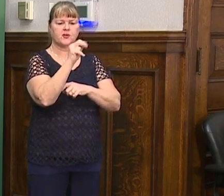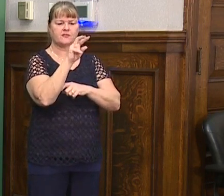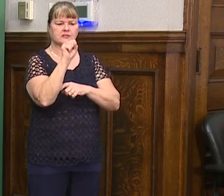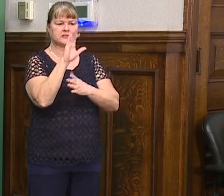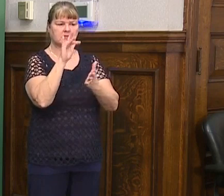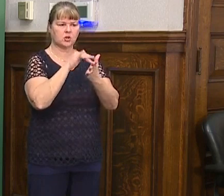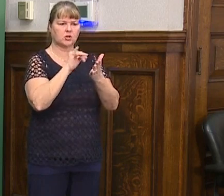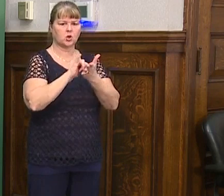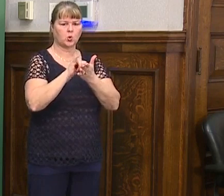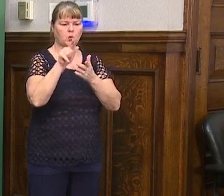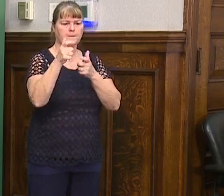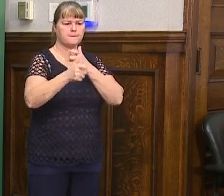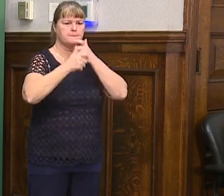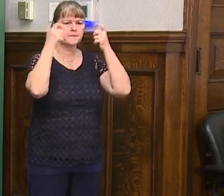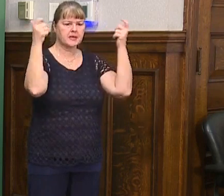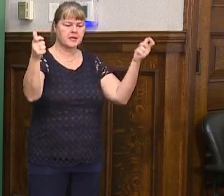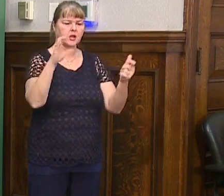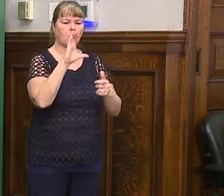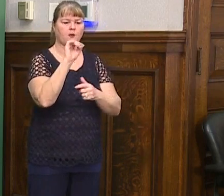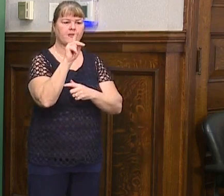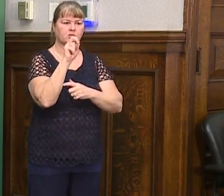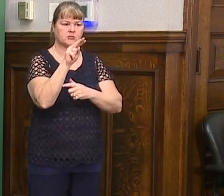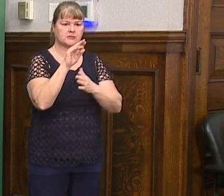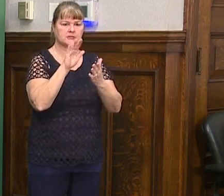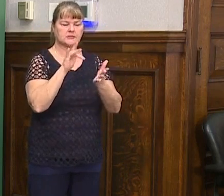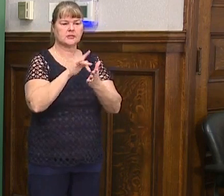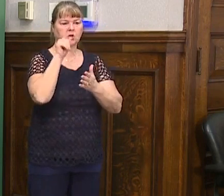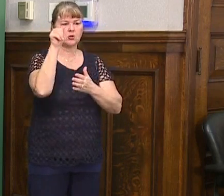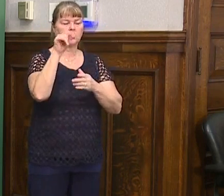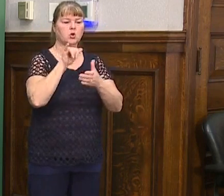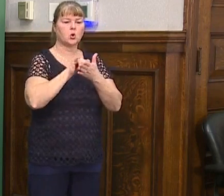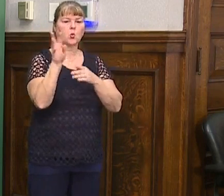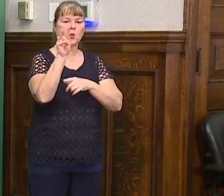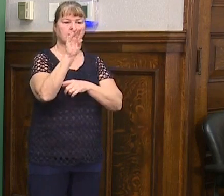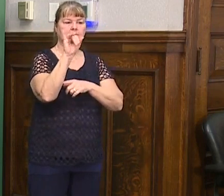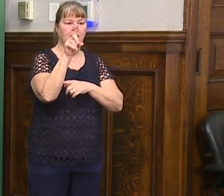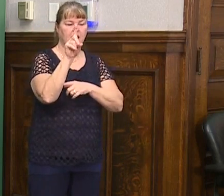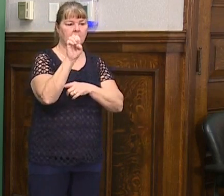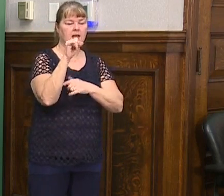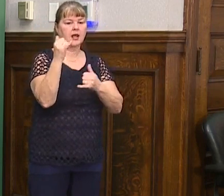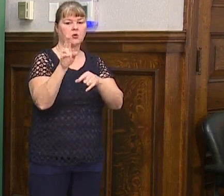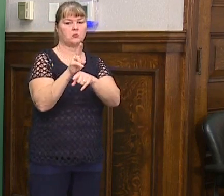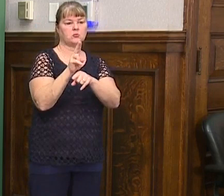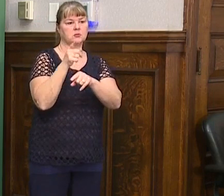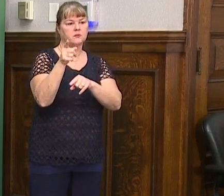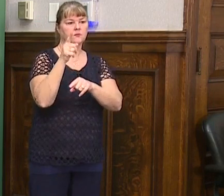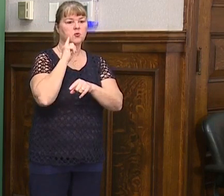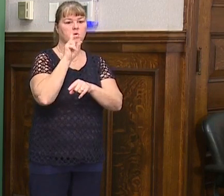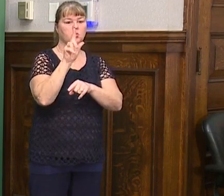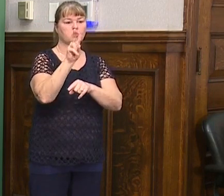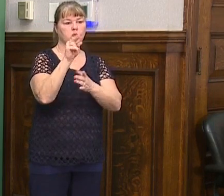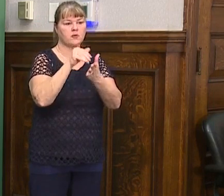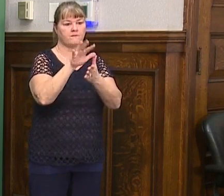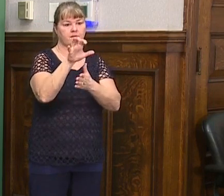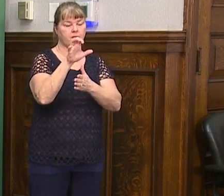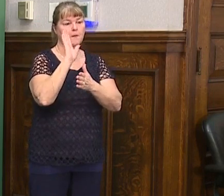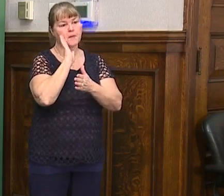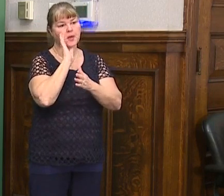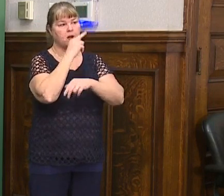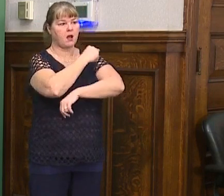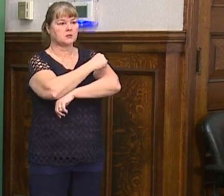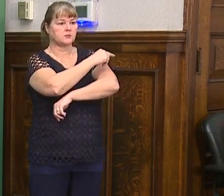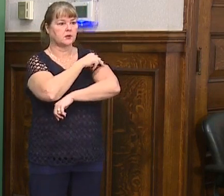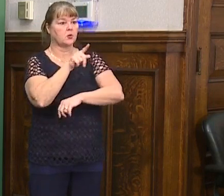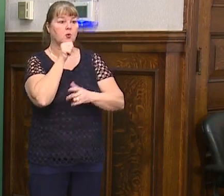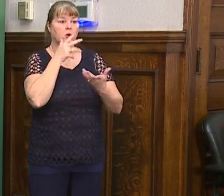huge convention center, um, in New York on the west side is now being used as a 2500 bed hospital.